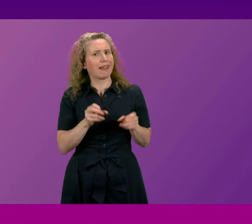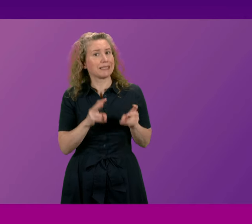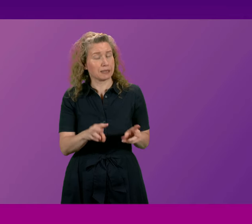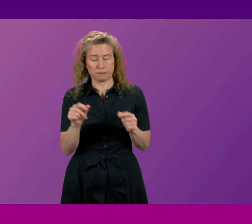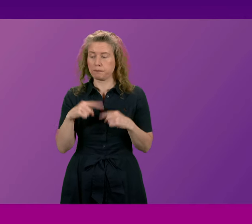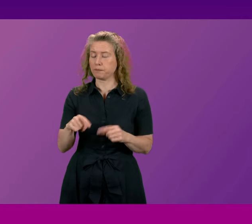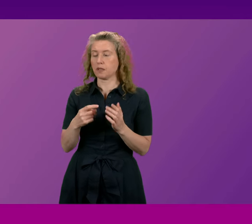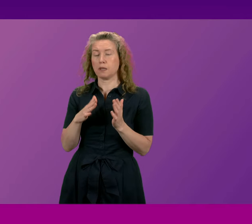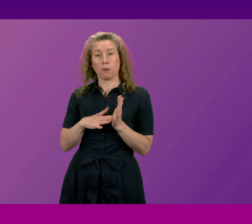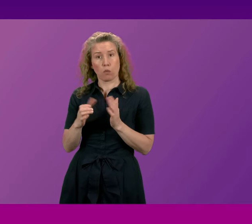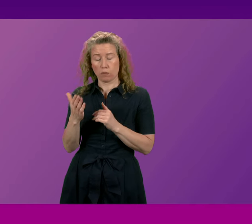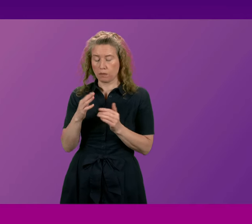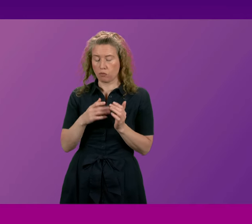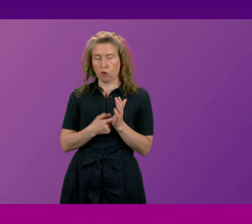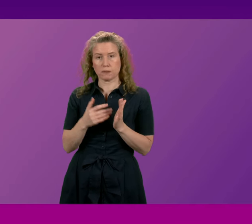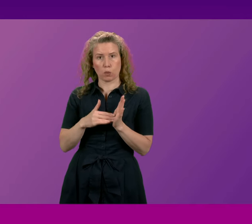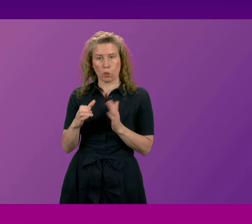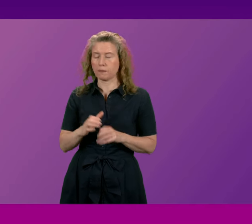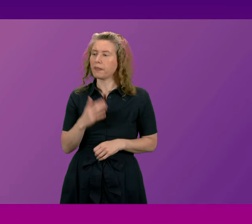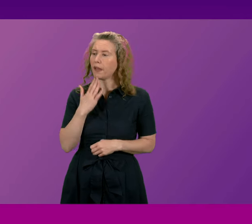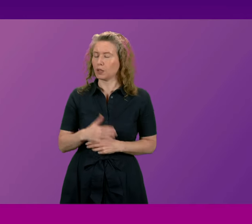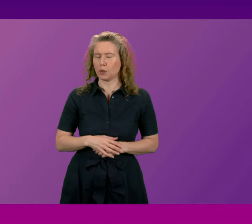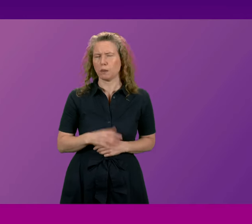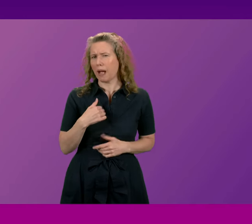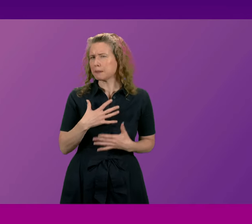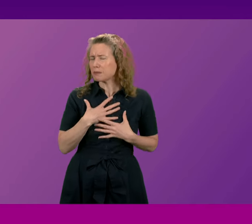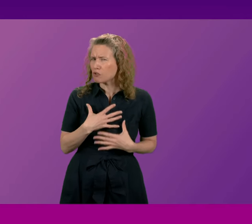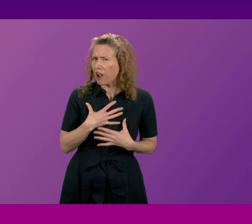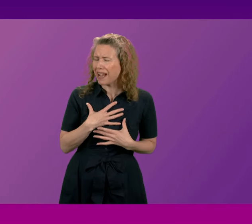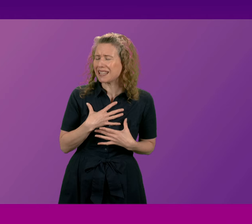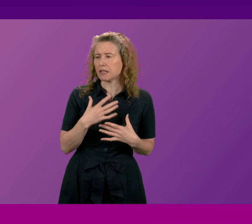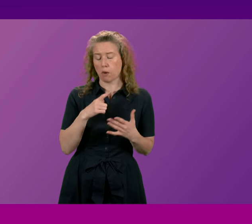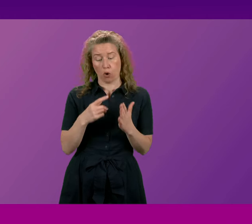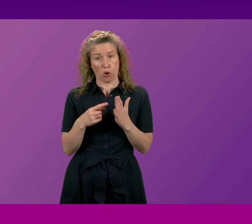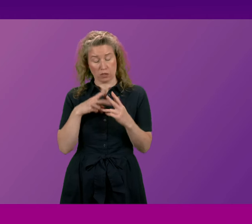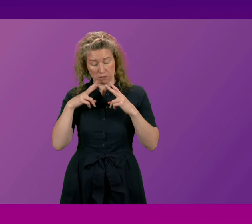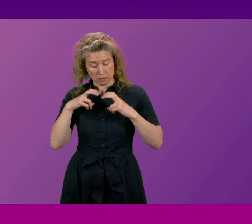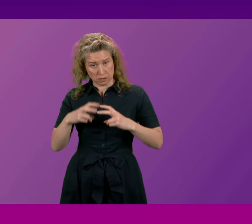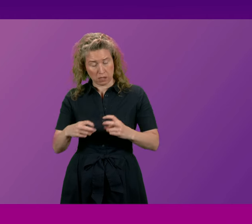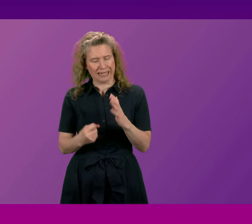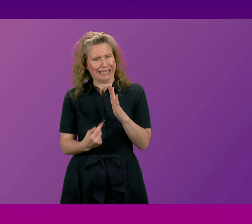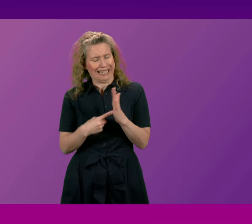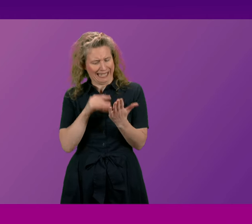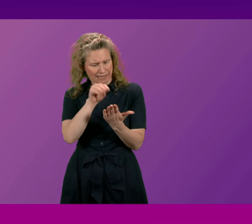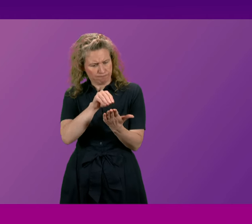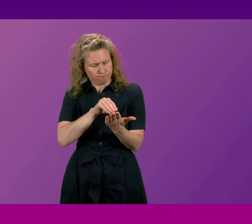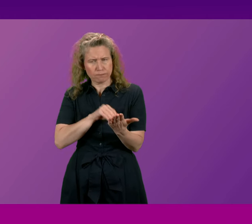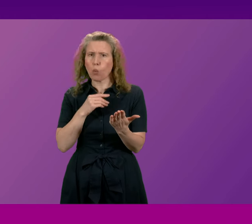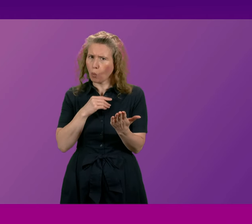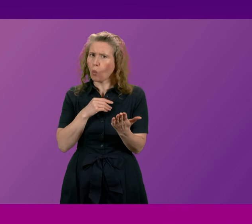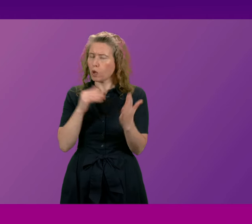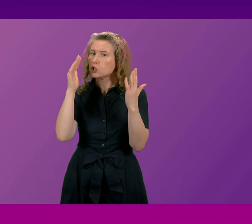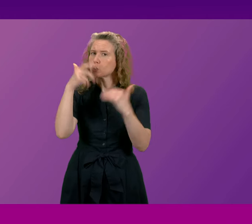thank the first minister for that response but I'm surprised the key findings of this report are deeply concerning